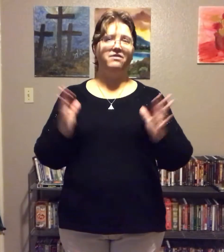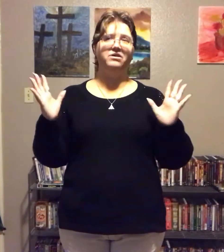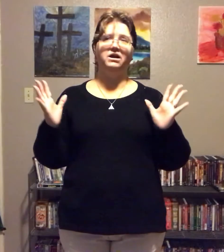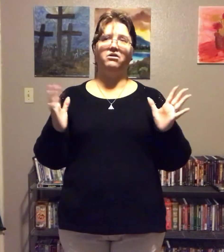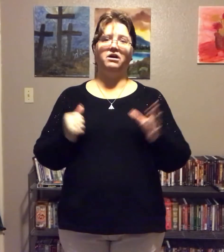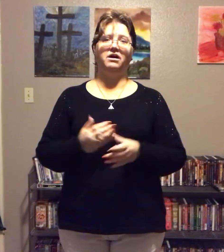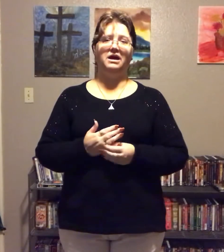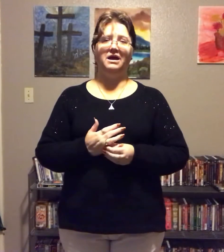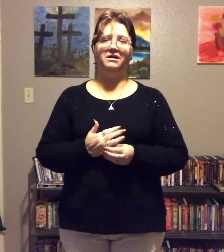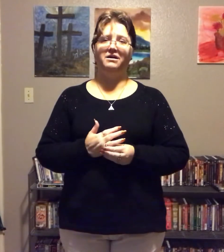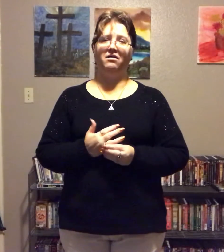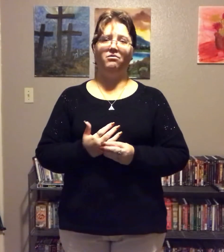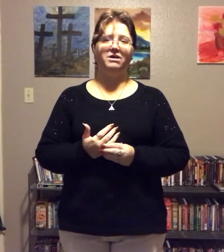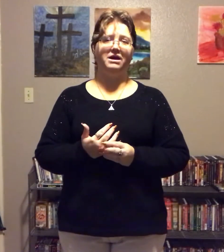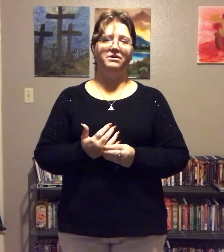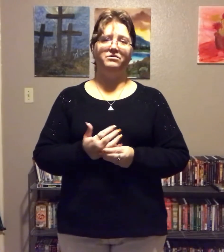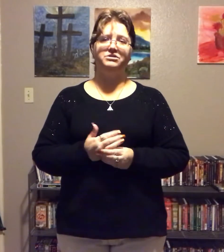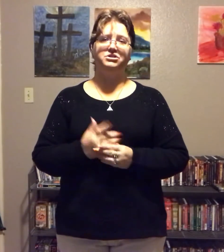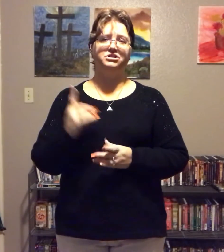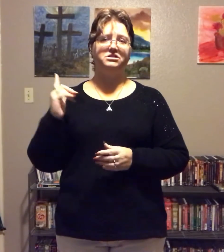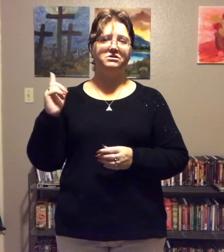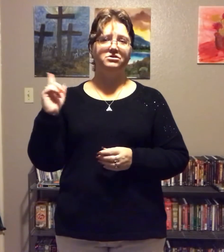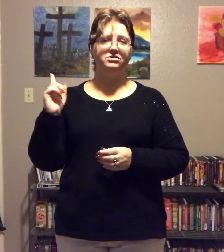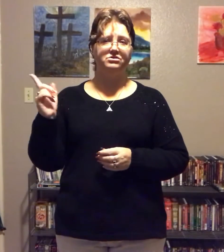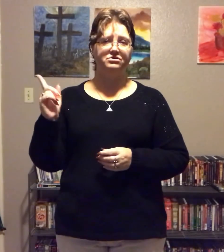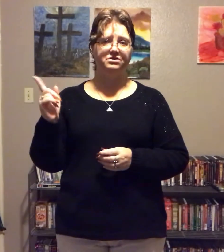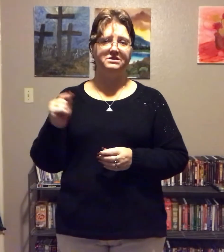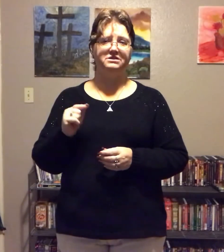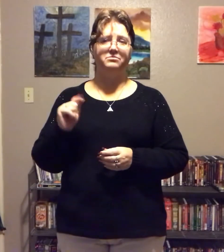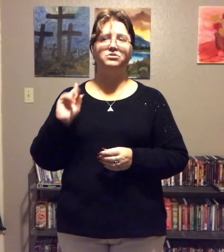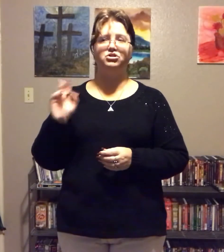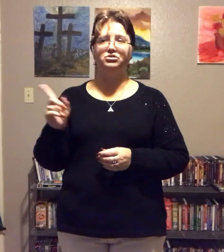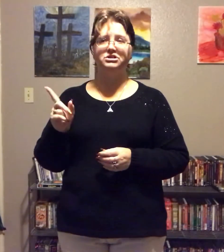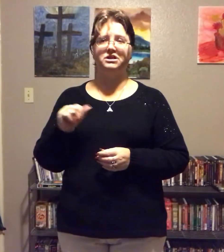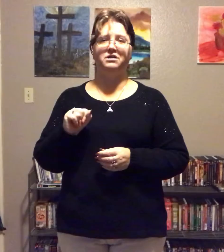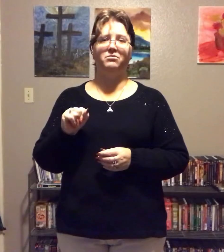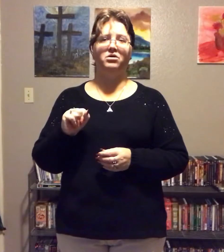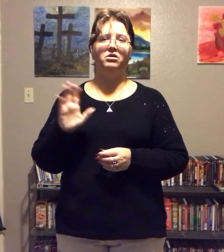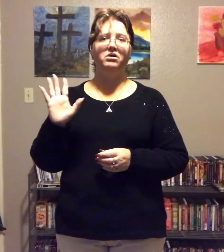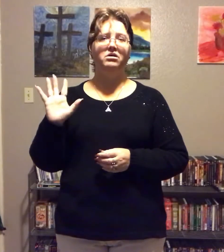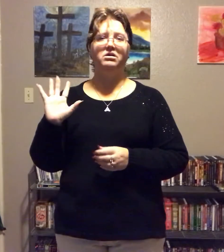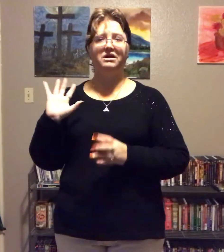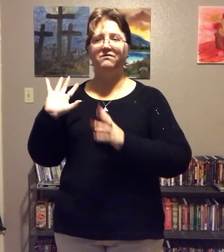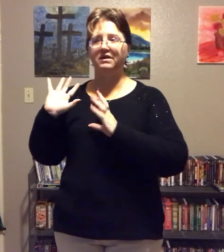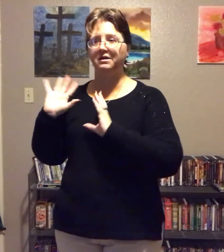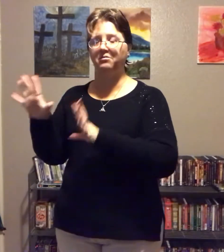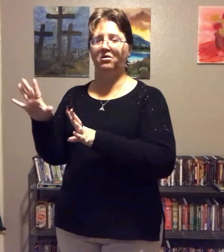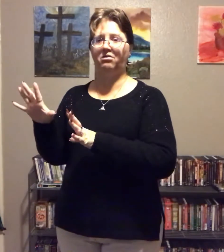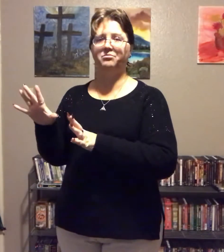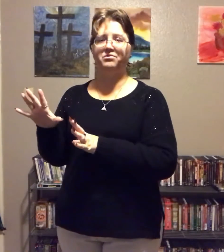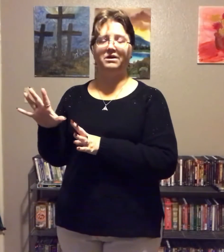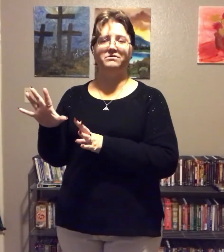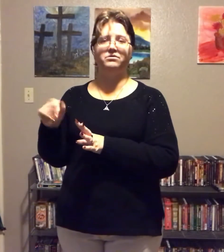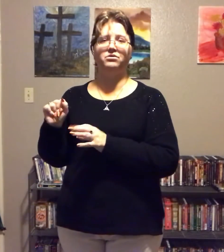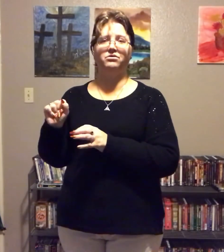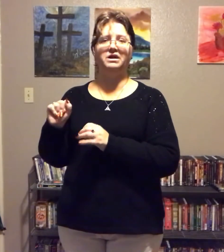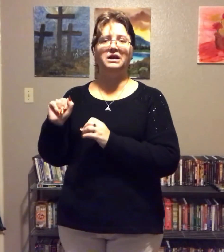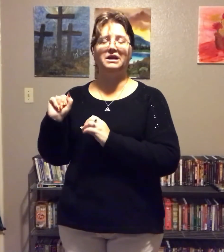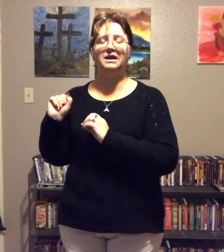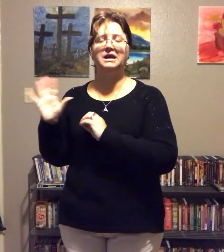every area. And all we've got to do is just trust him, turn to him, give him all the praise and glory, and let